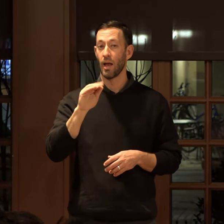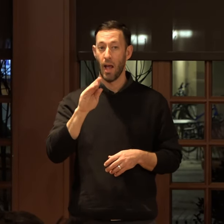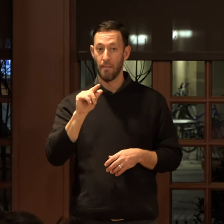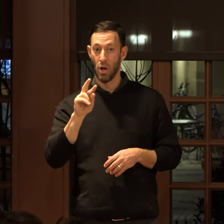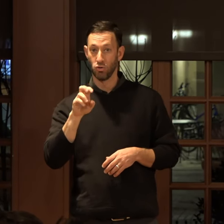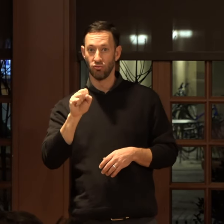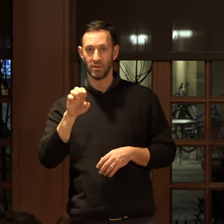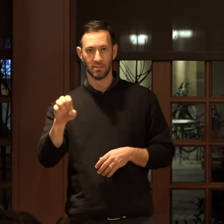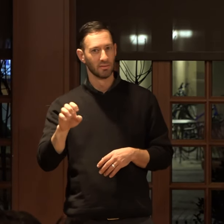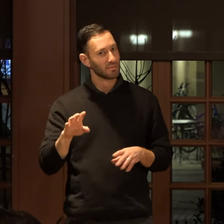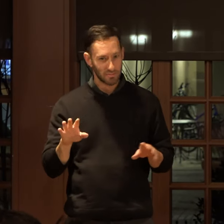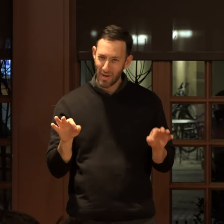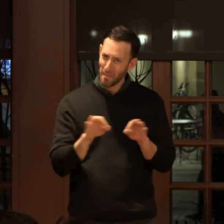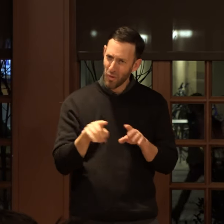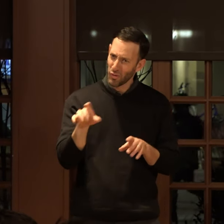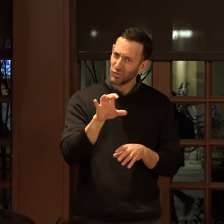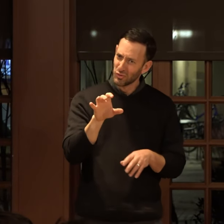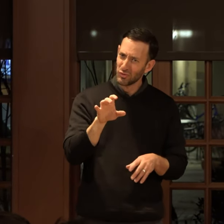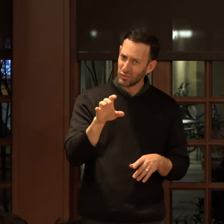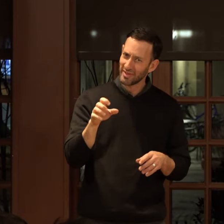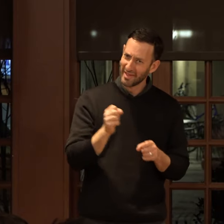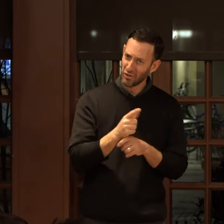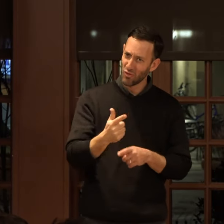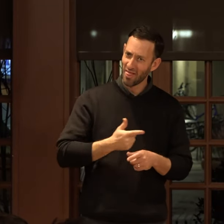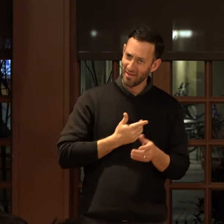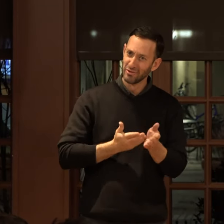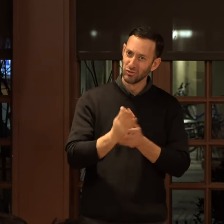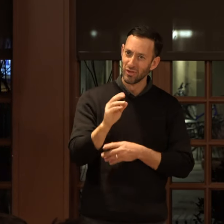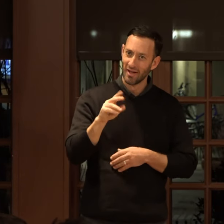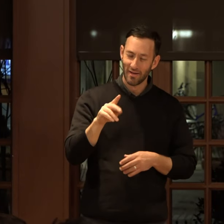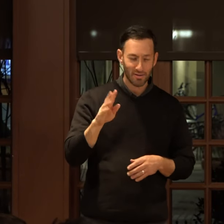Oh, get your life right. Um, so Gabby,